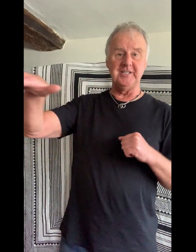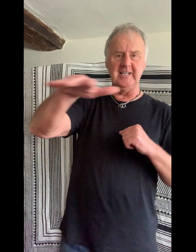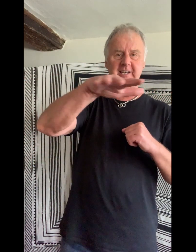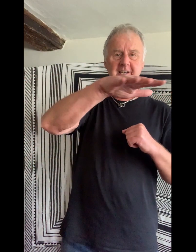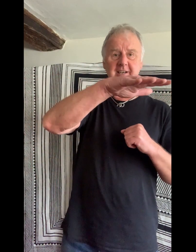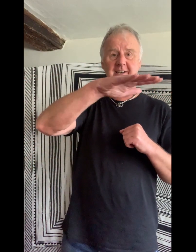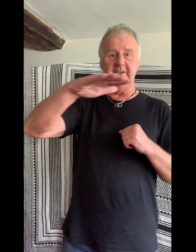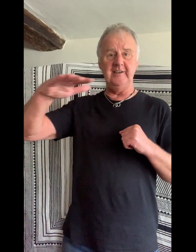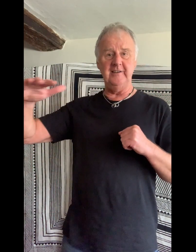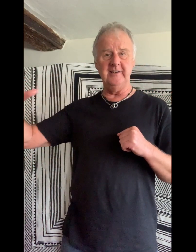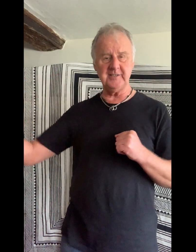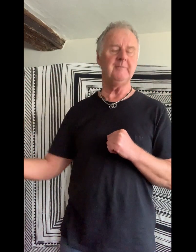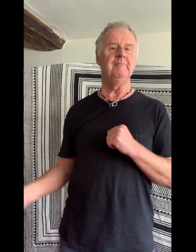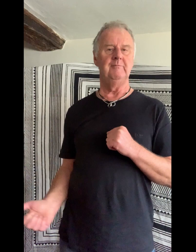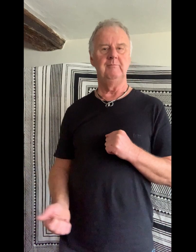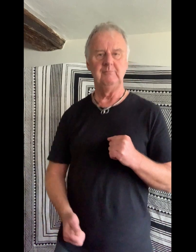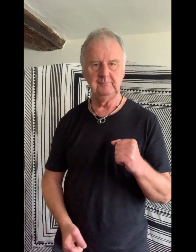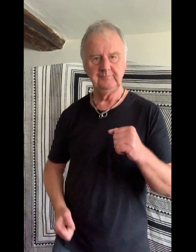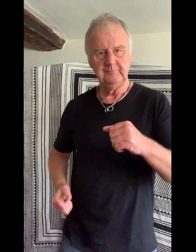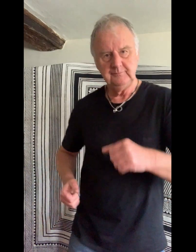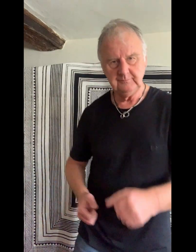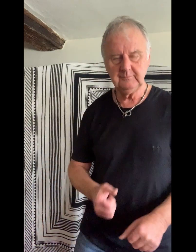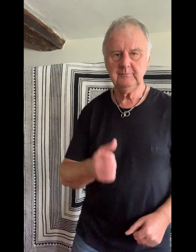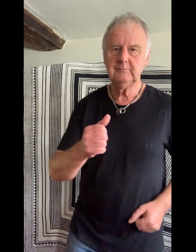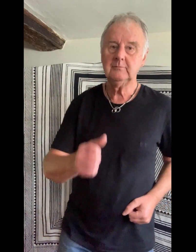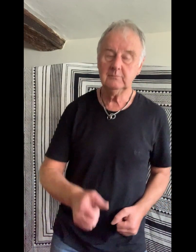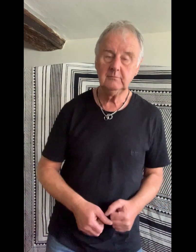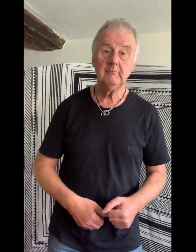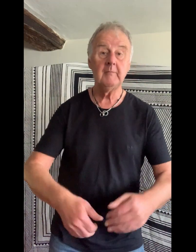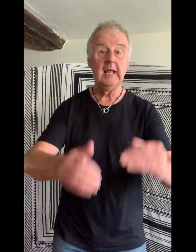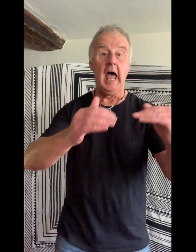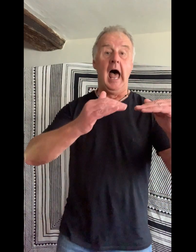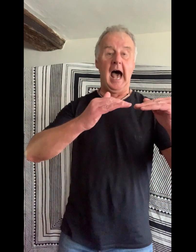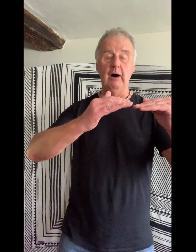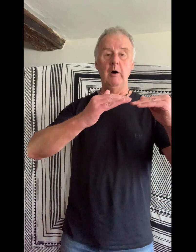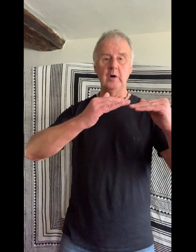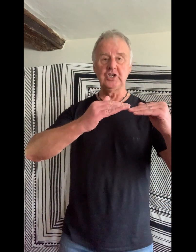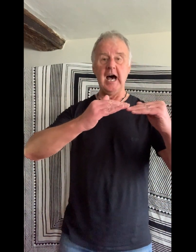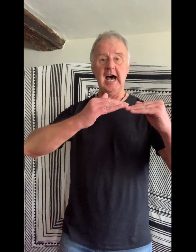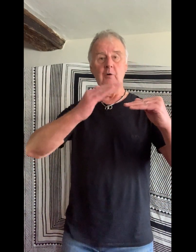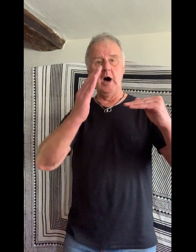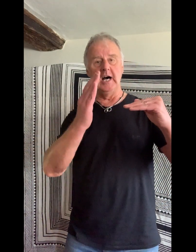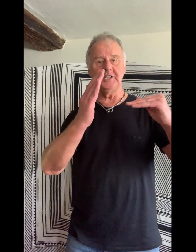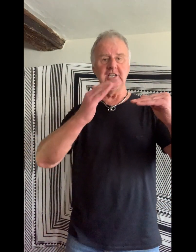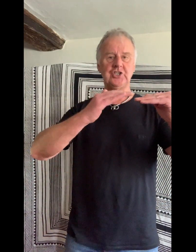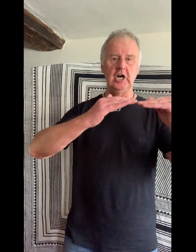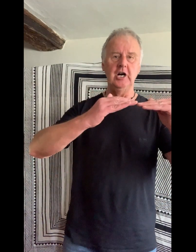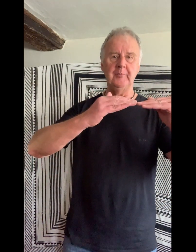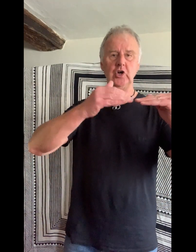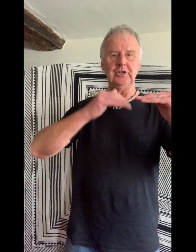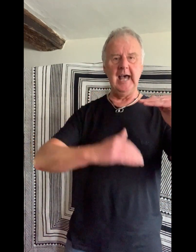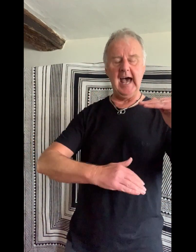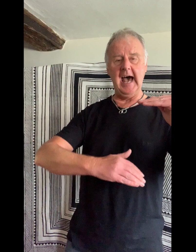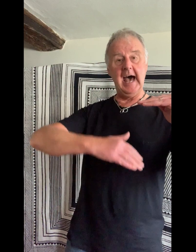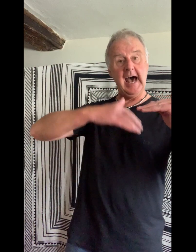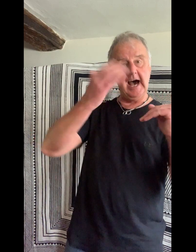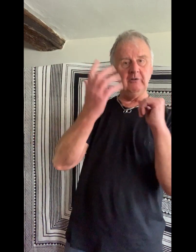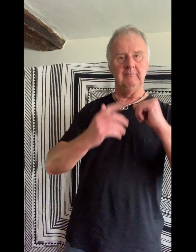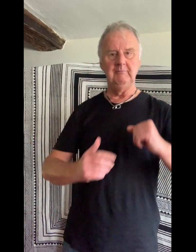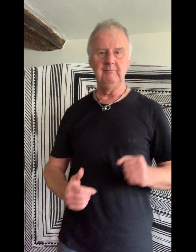tears. The antelope shook and pinched on her side. How I wish I was in Sherbrooke now. Now